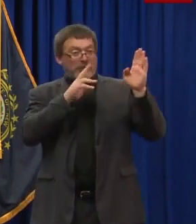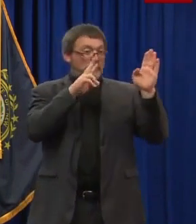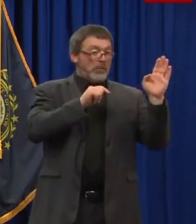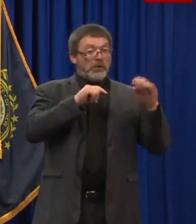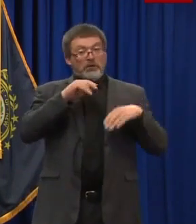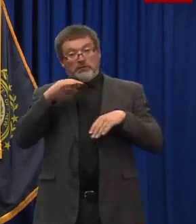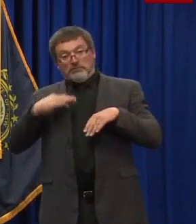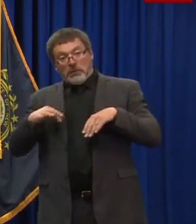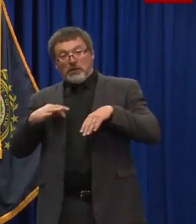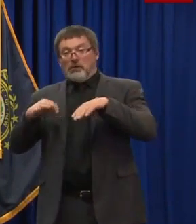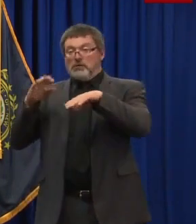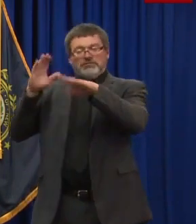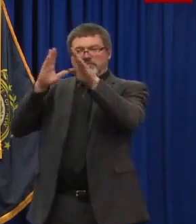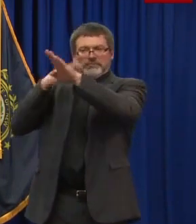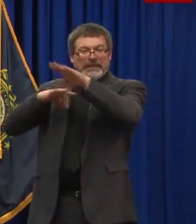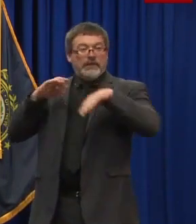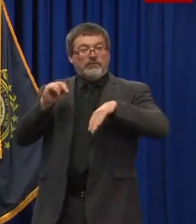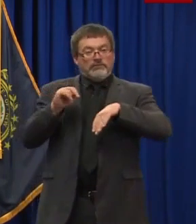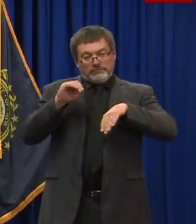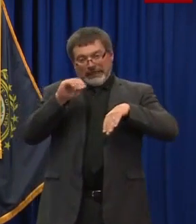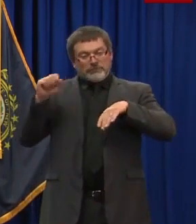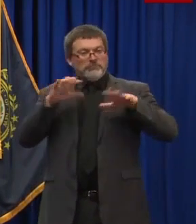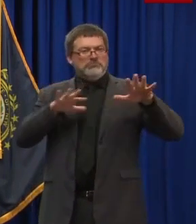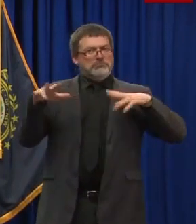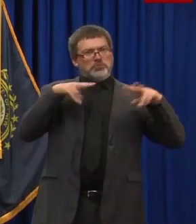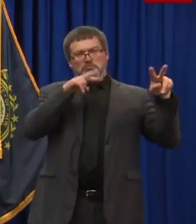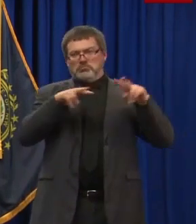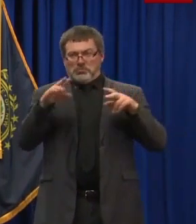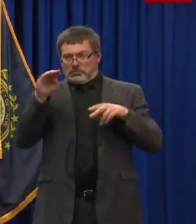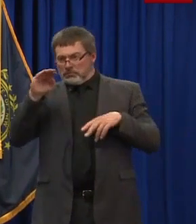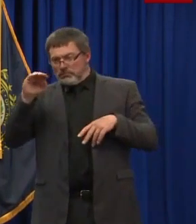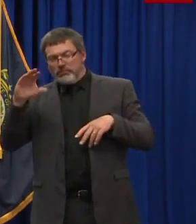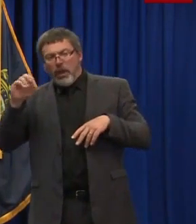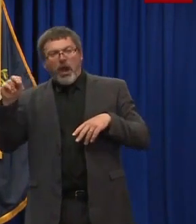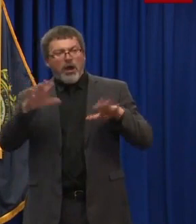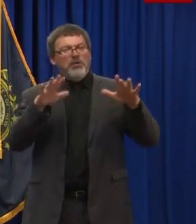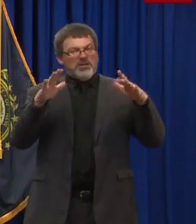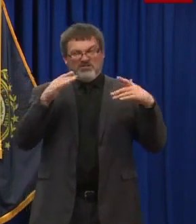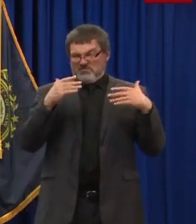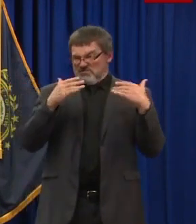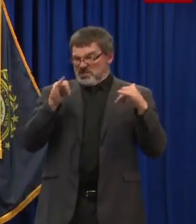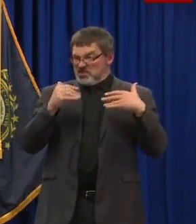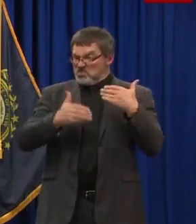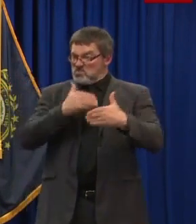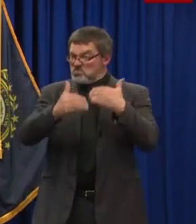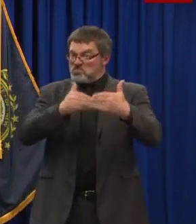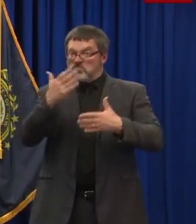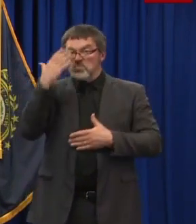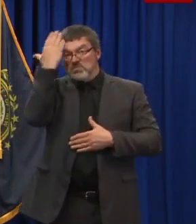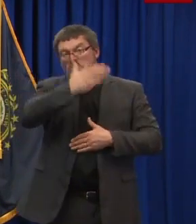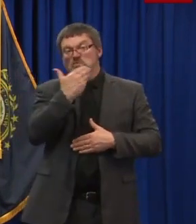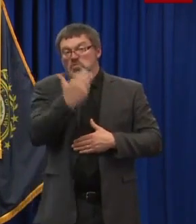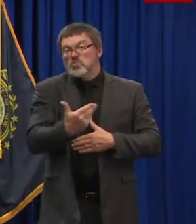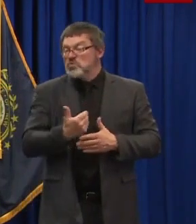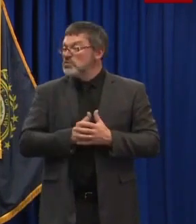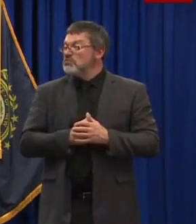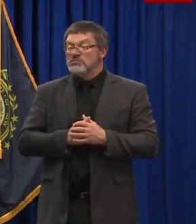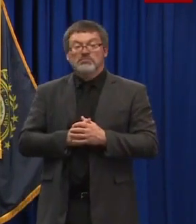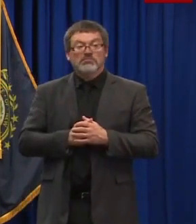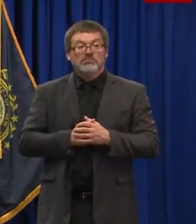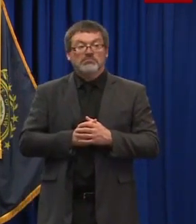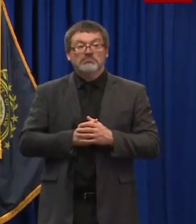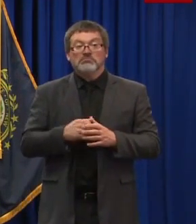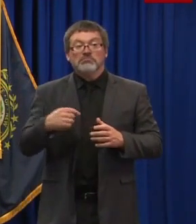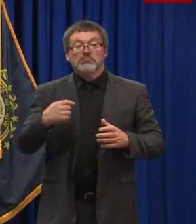other parts of our economy, we feel very confident in taking some additional steps forward. So first, as we've been kind of hinting at a little bit,